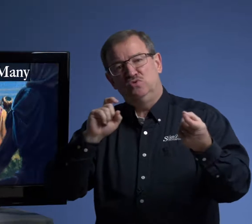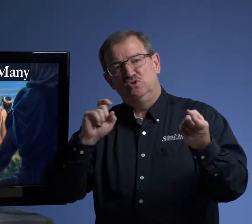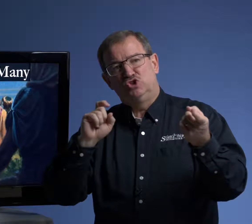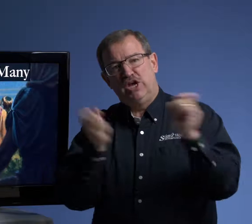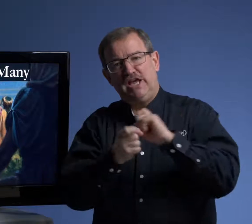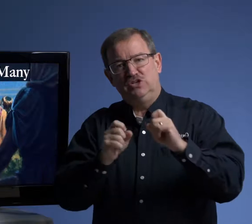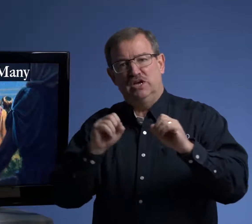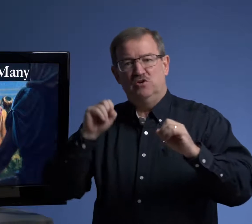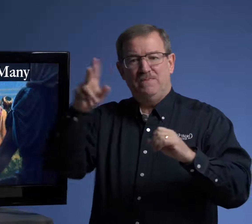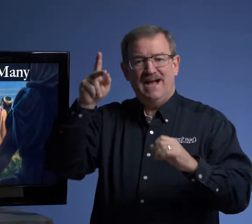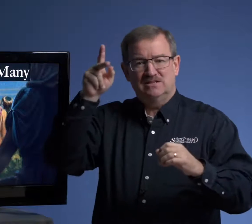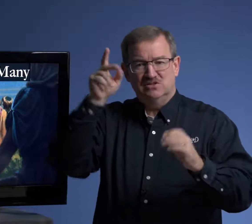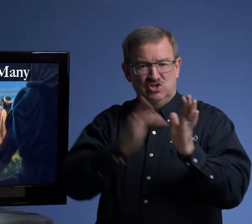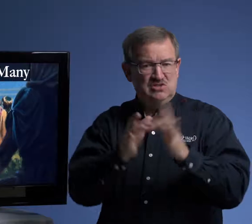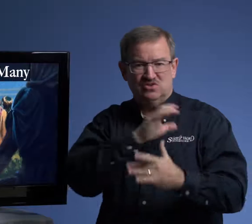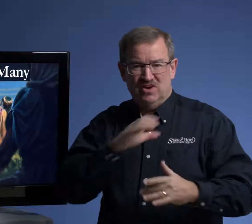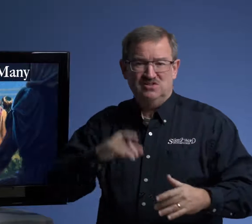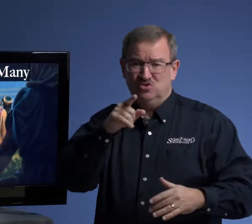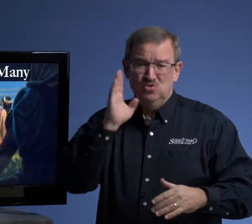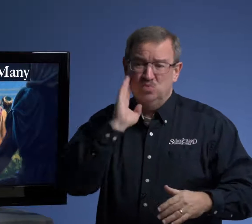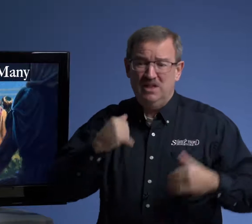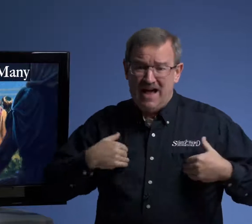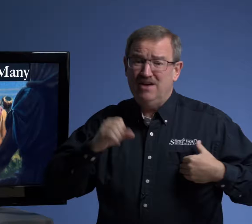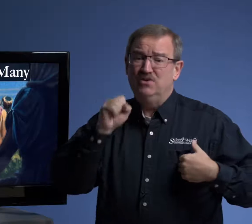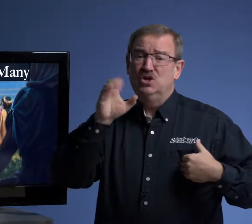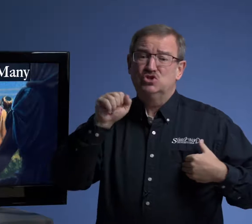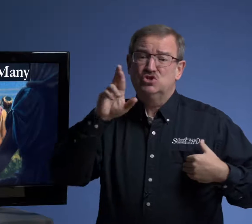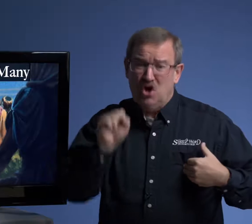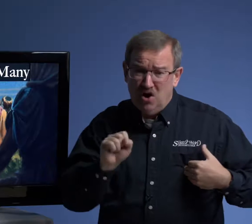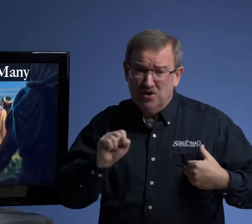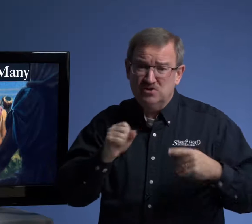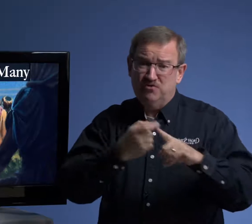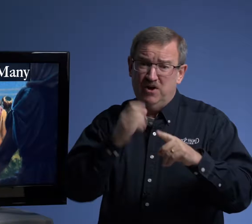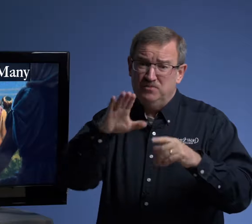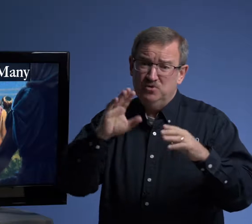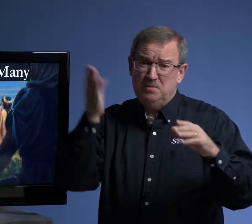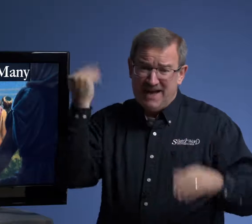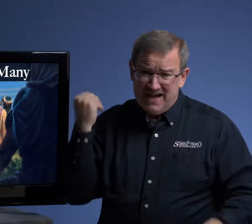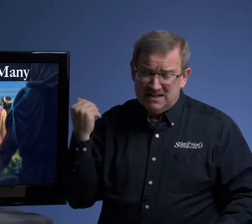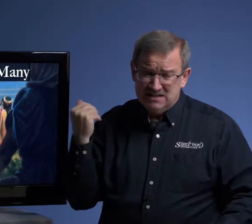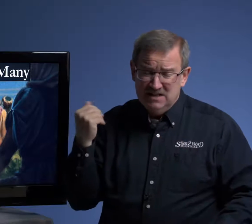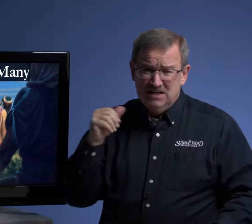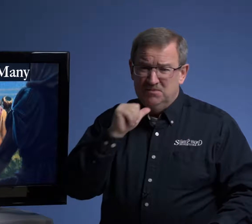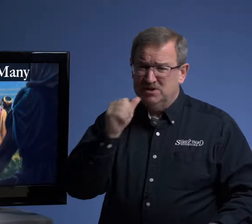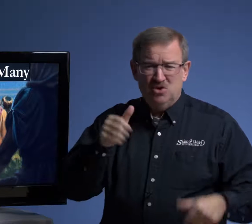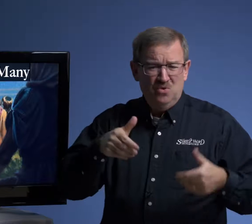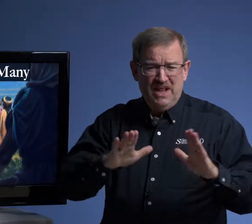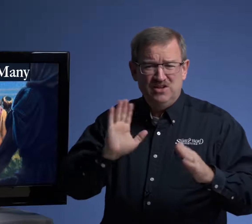change and go back to Jesus Christ, you will have scars from your past. But don't let